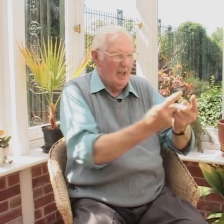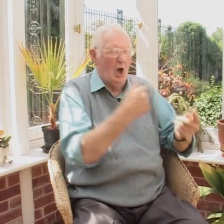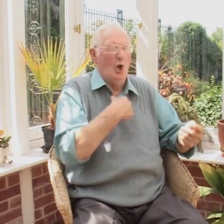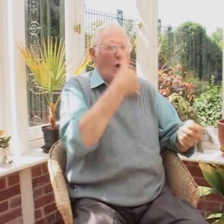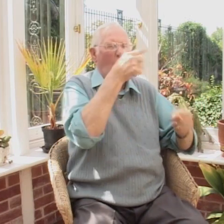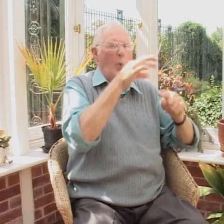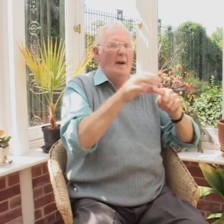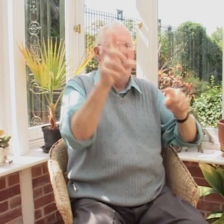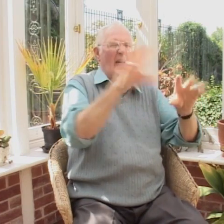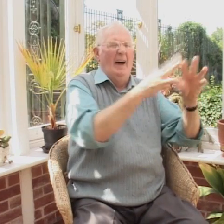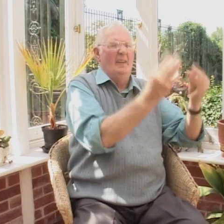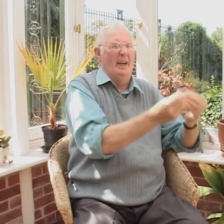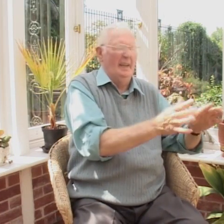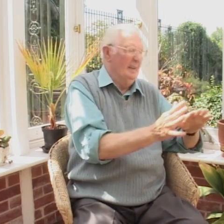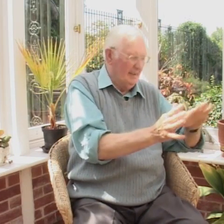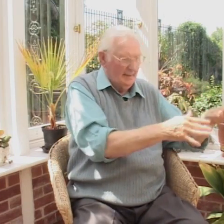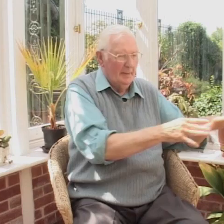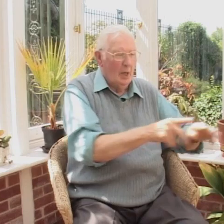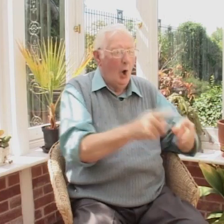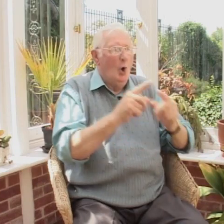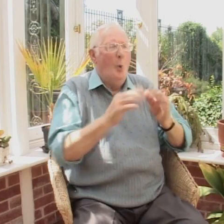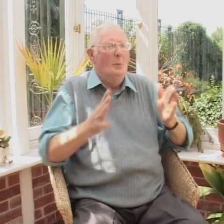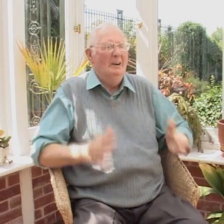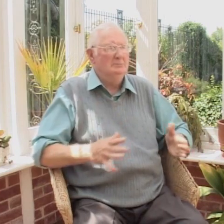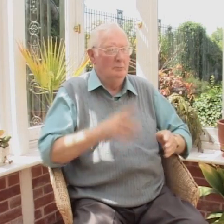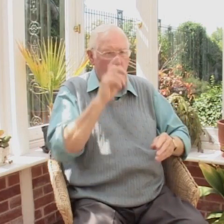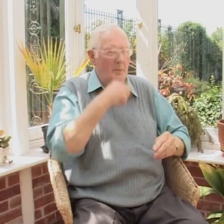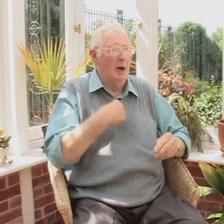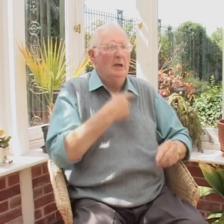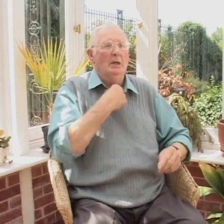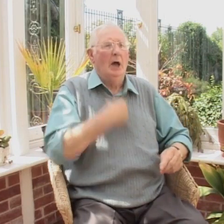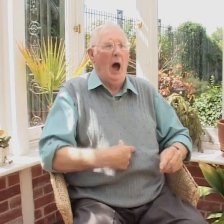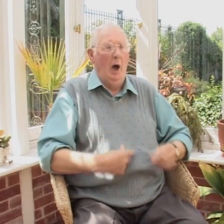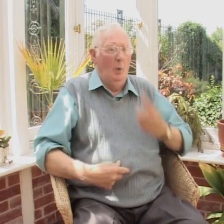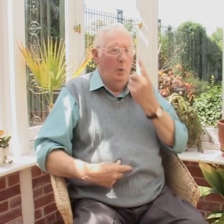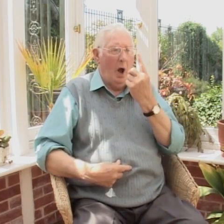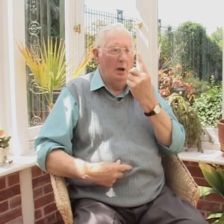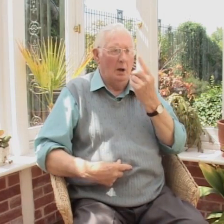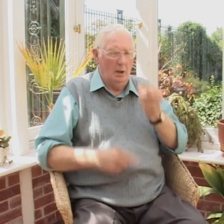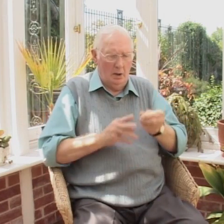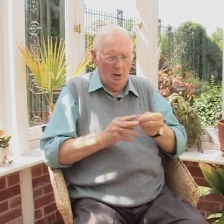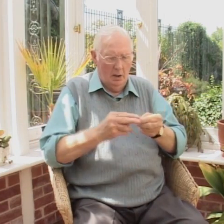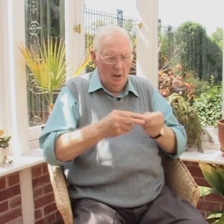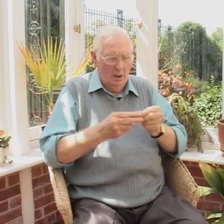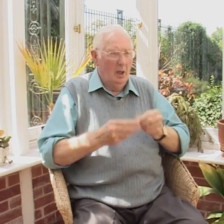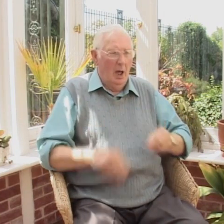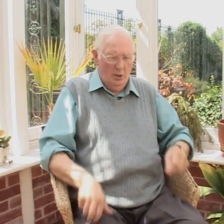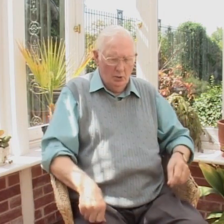And a number of things. The wife knows. She knows everything about that side of things really. For clothing, you had one coupon for a tie.